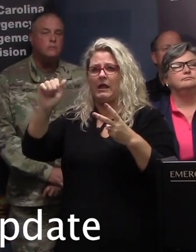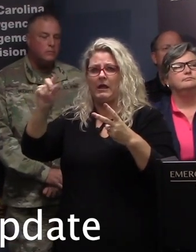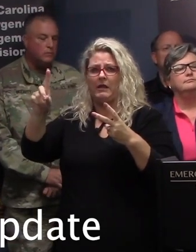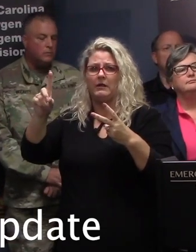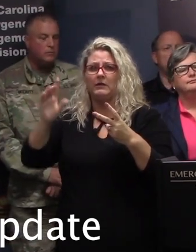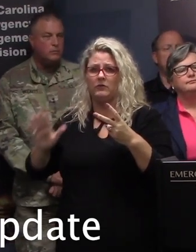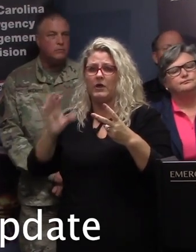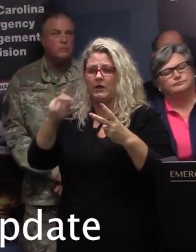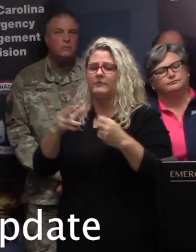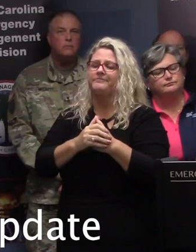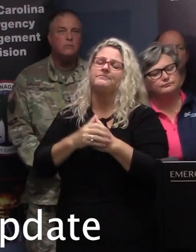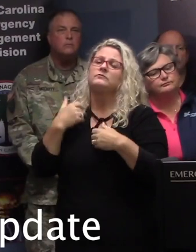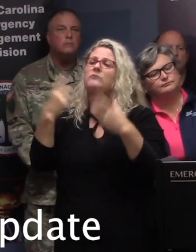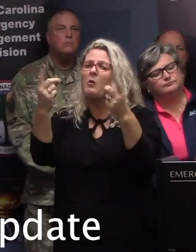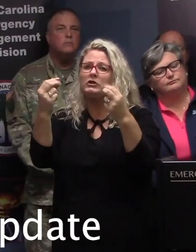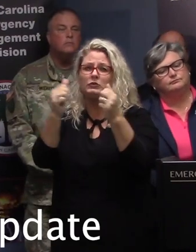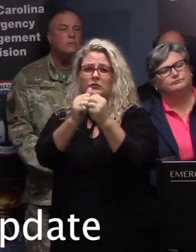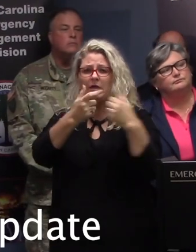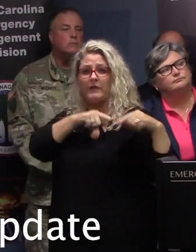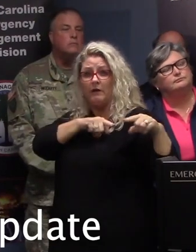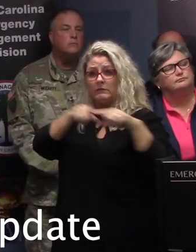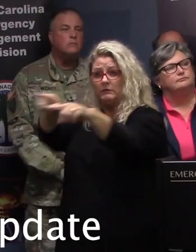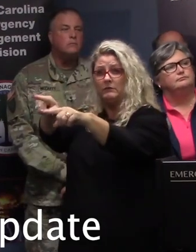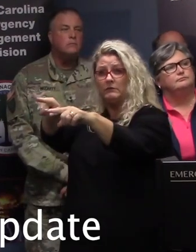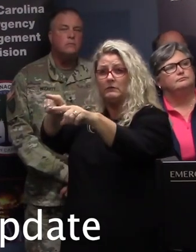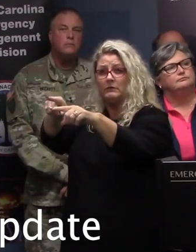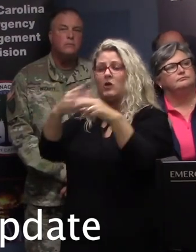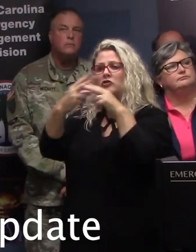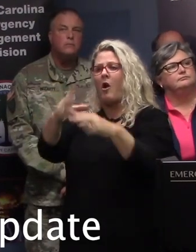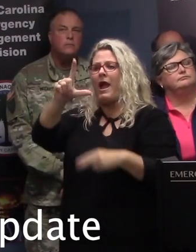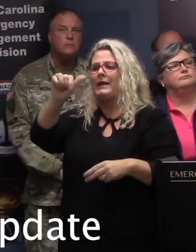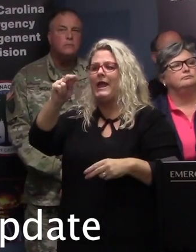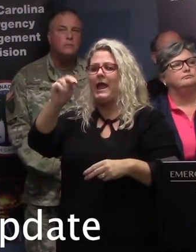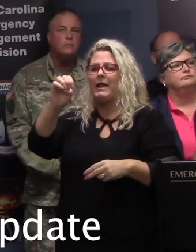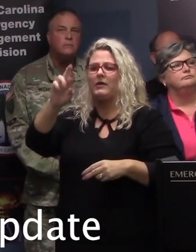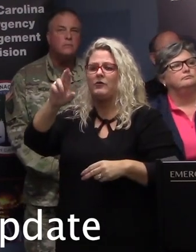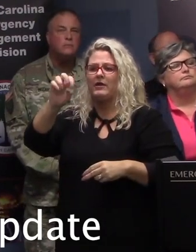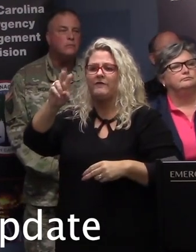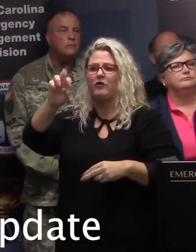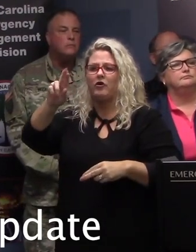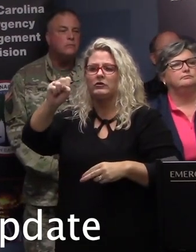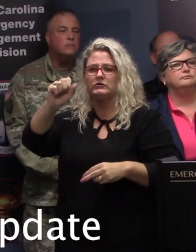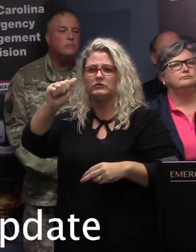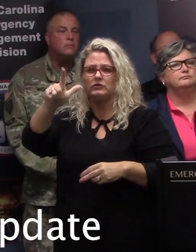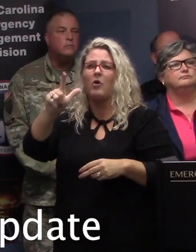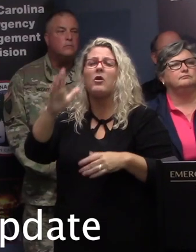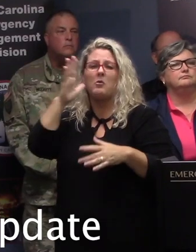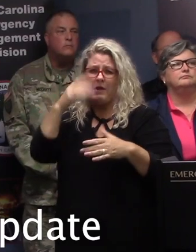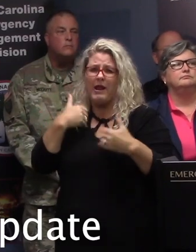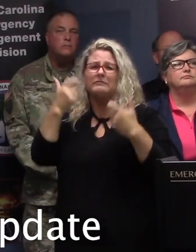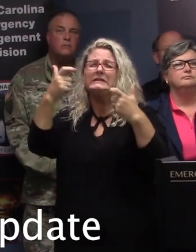the lane reversal, we're going to have, as the Governor mentioned too, we're going to have a large-scale type of